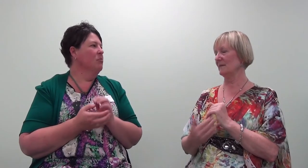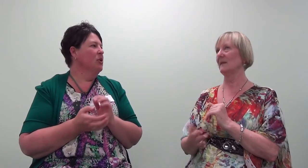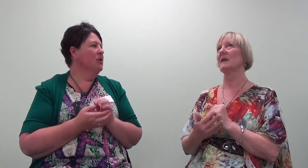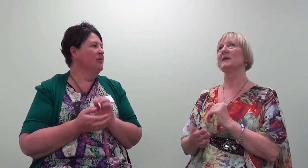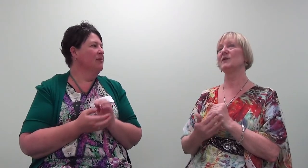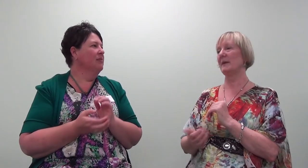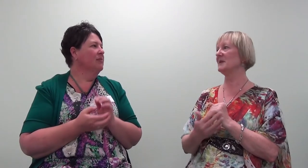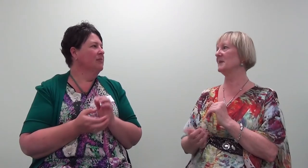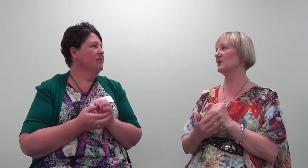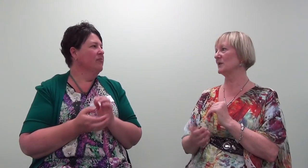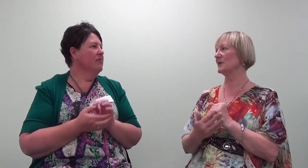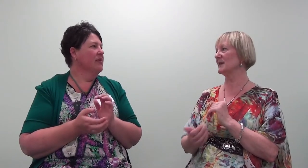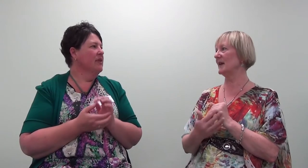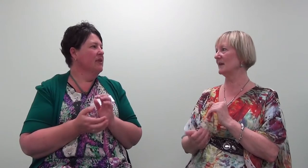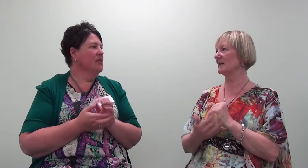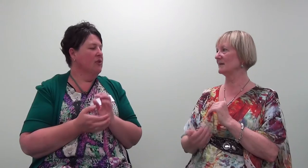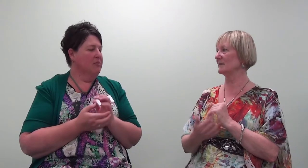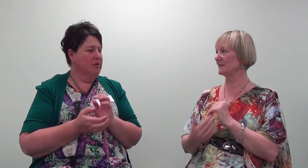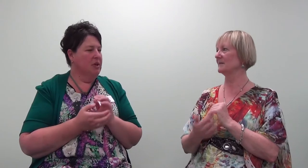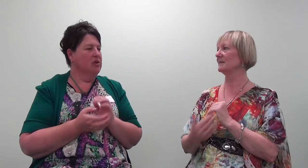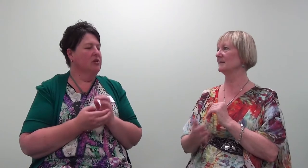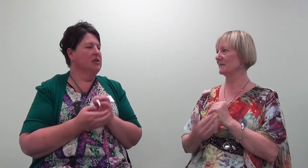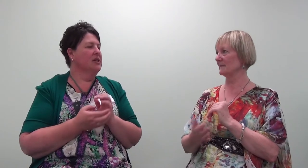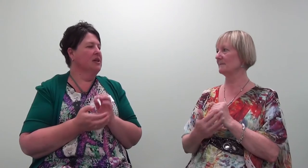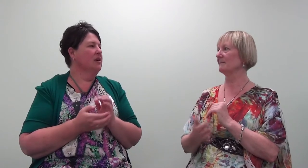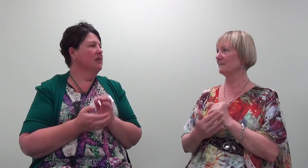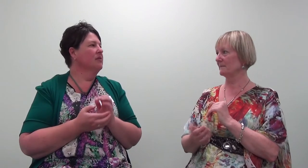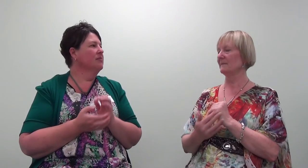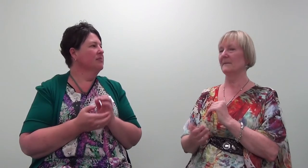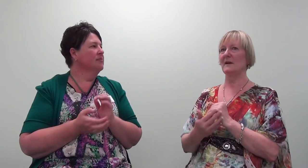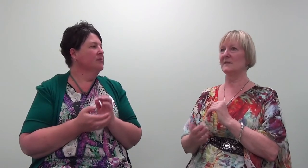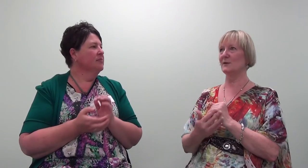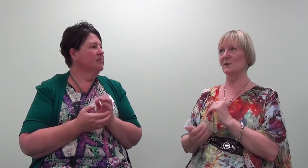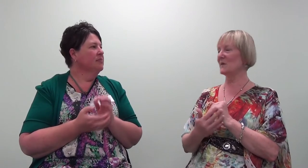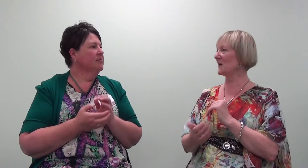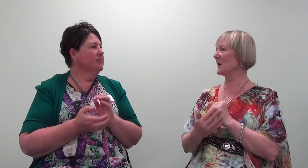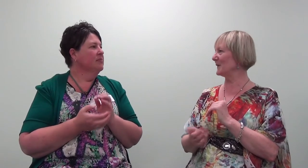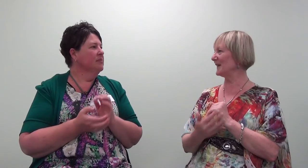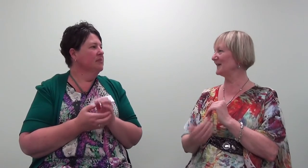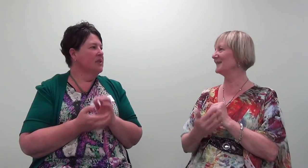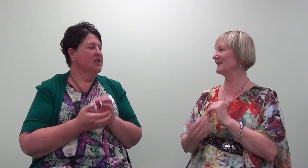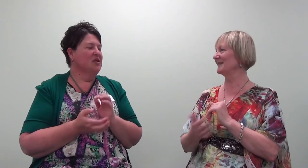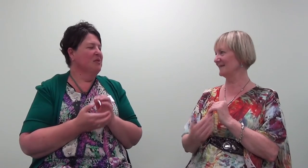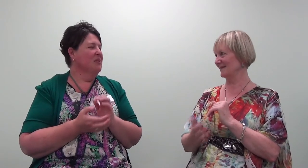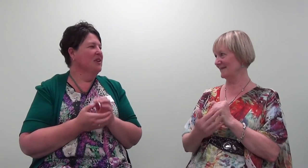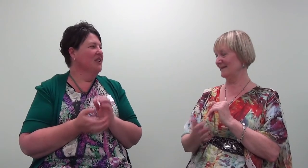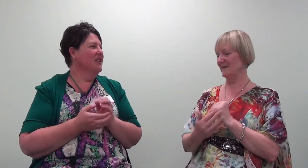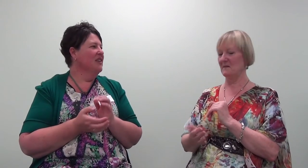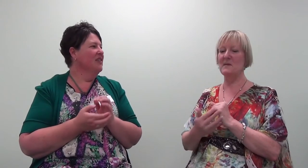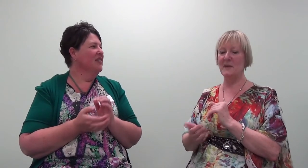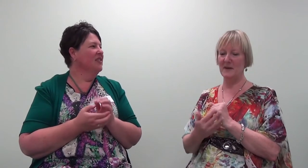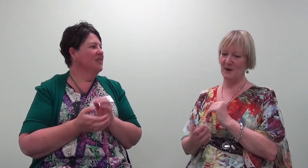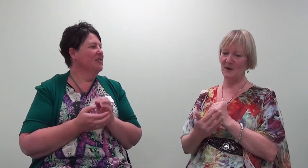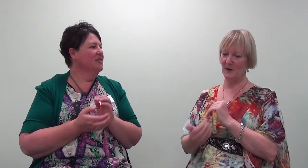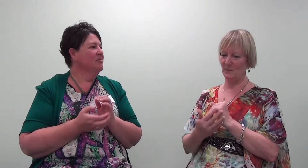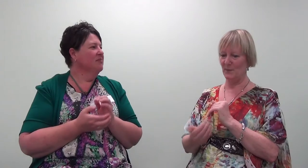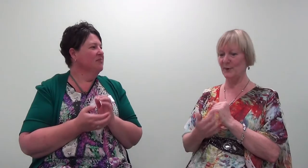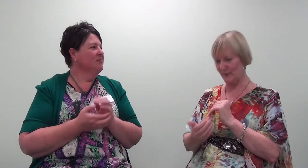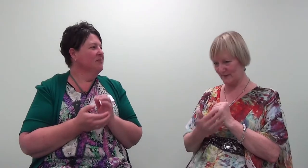and burden. Trapped in my shoulders and neck. Trapped in my shoulders and neck. I still don't want to go there. I still don't want to go there. But maybe I can process